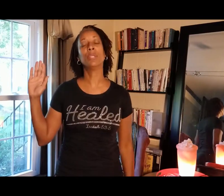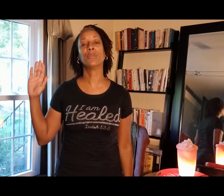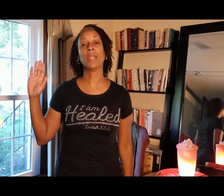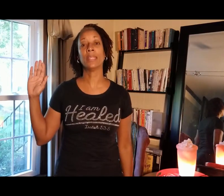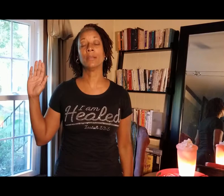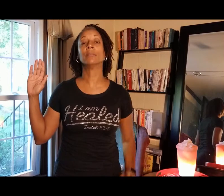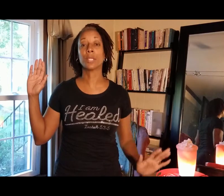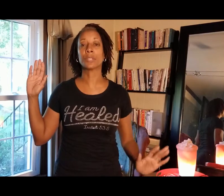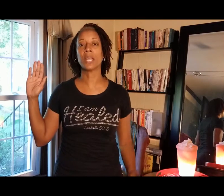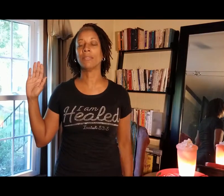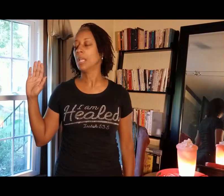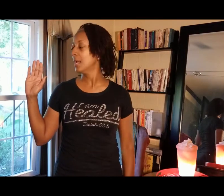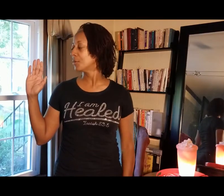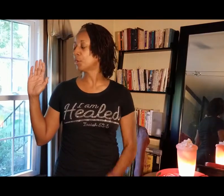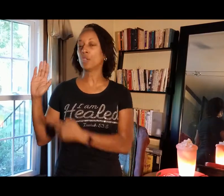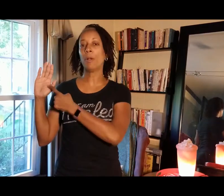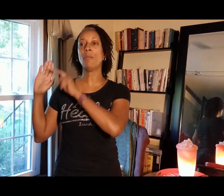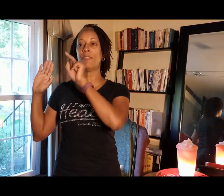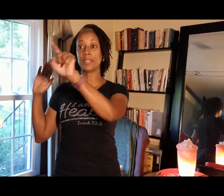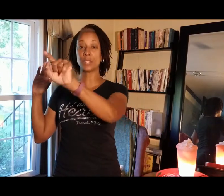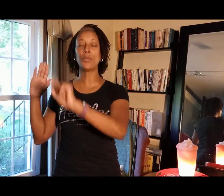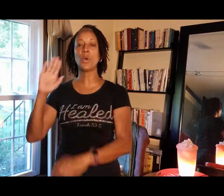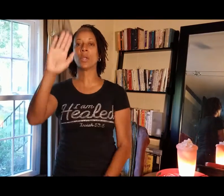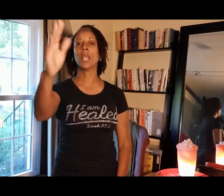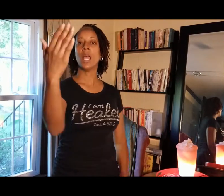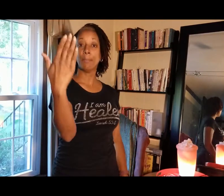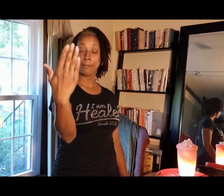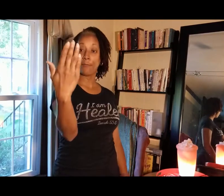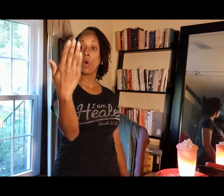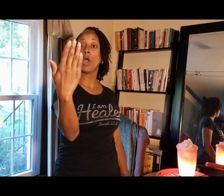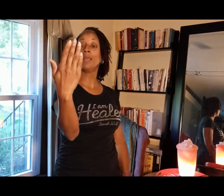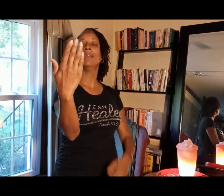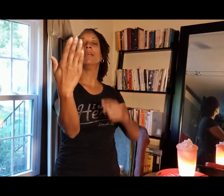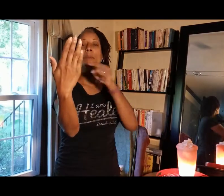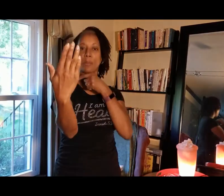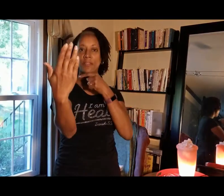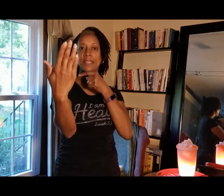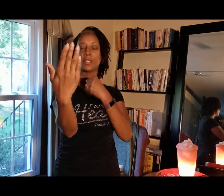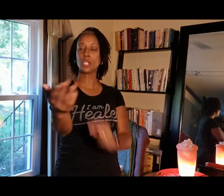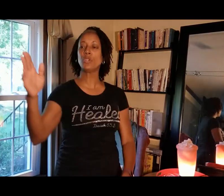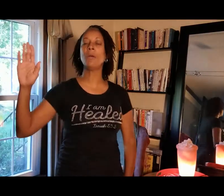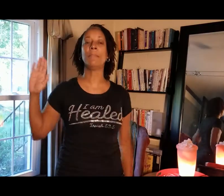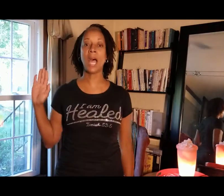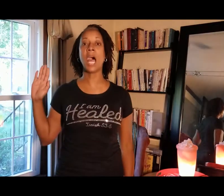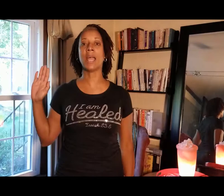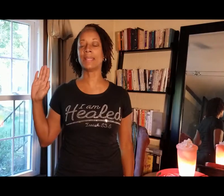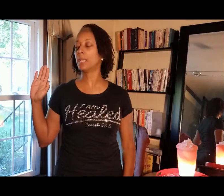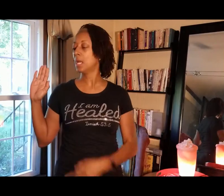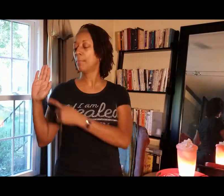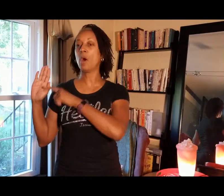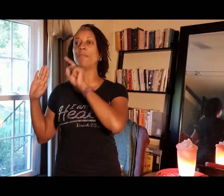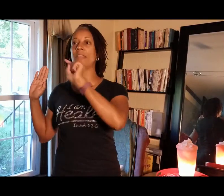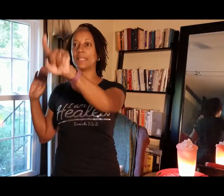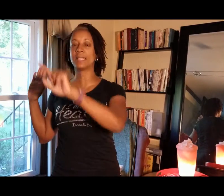Put it right here. Close enough. So your palm faces forward. Before palm faces you. Behind palm faces